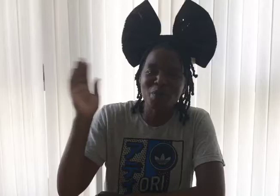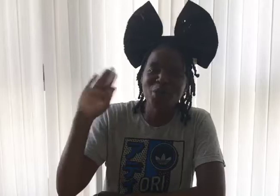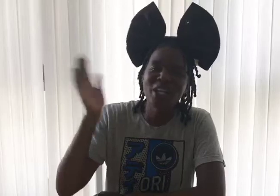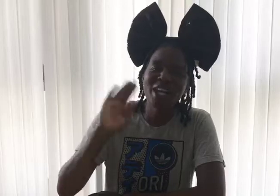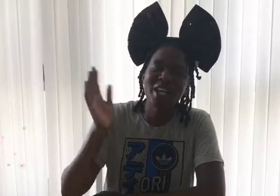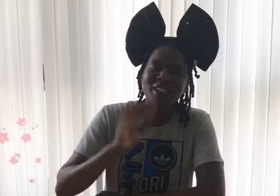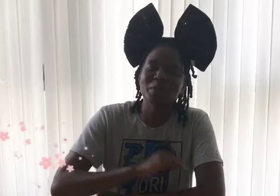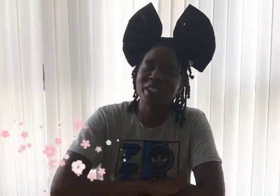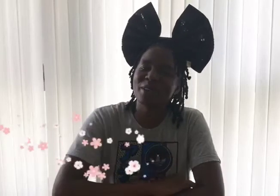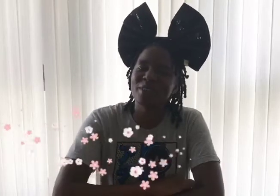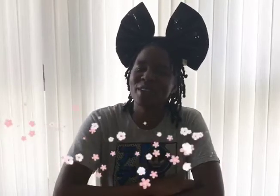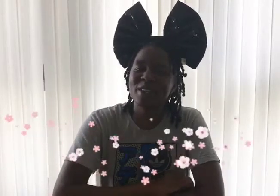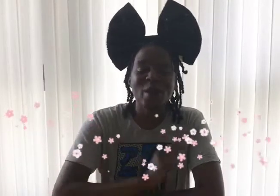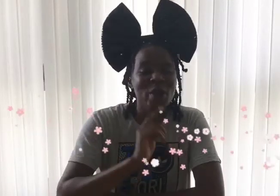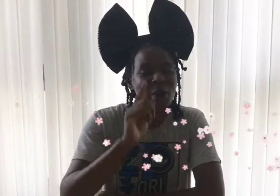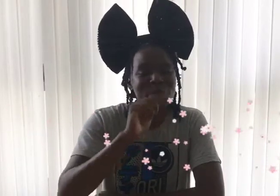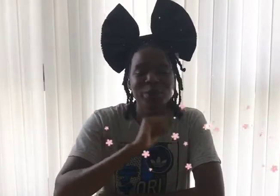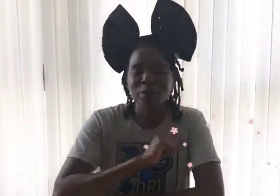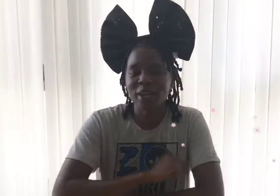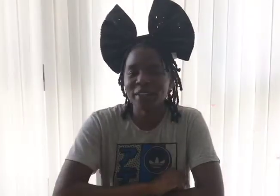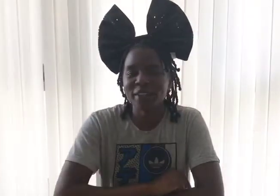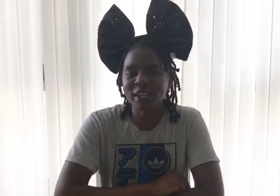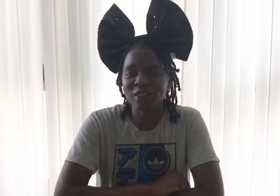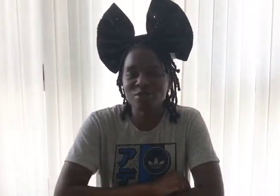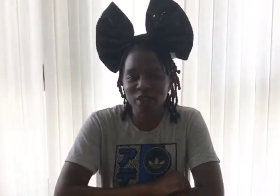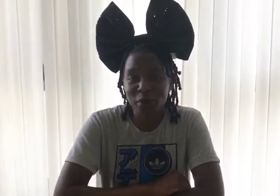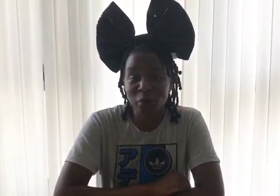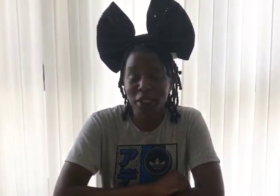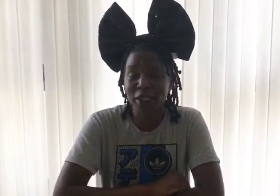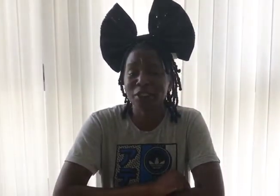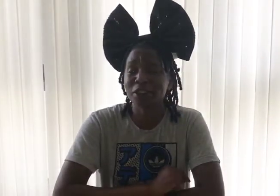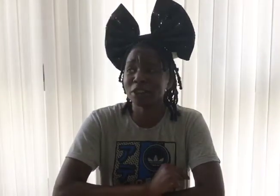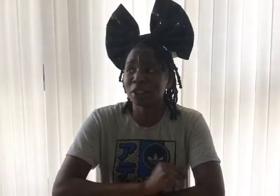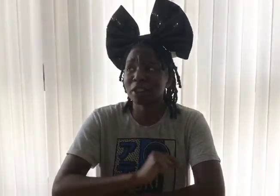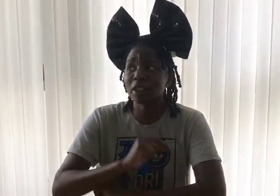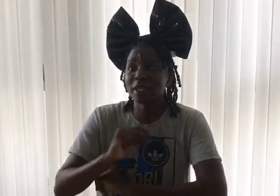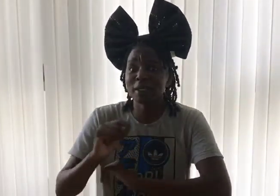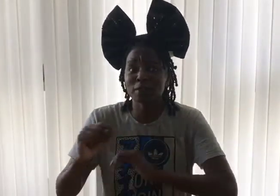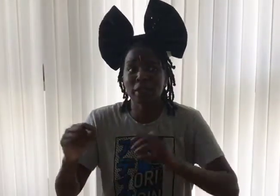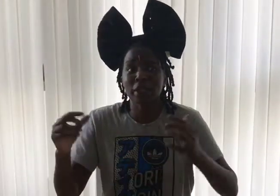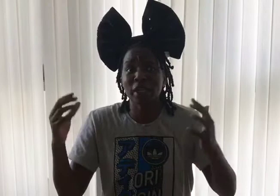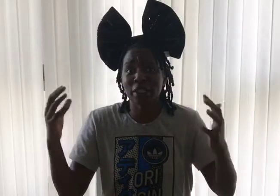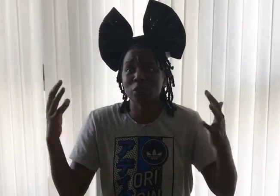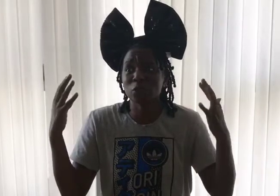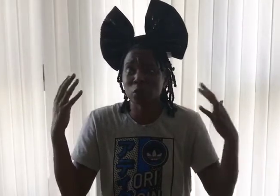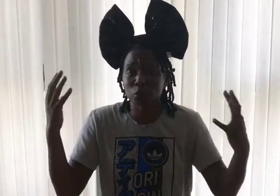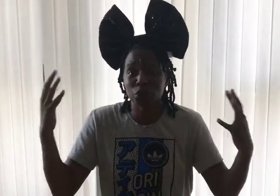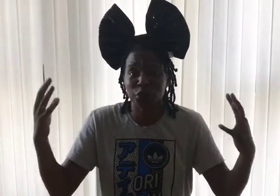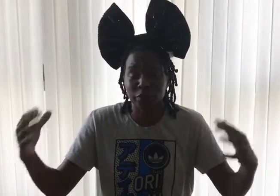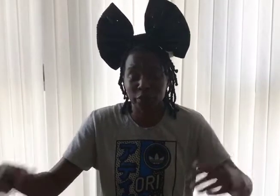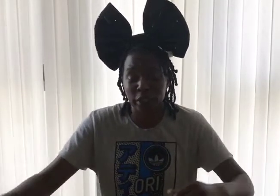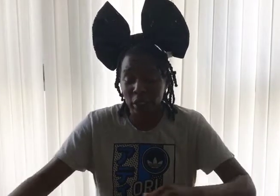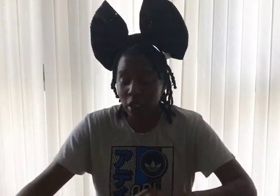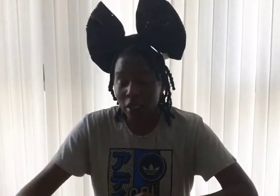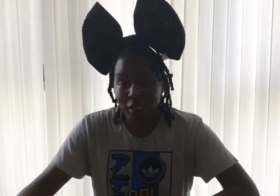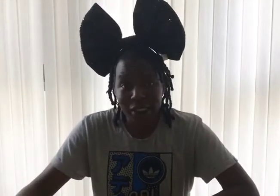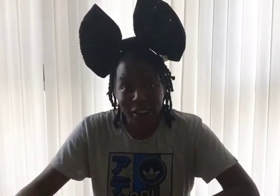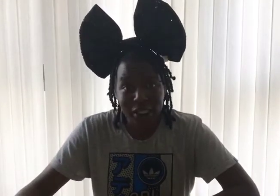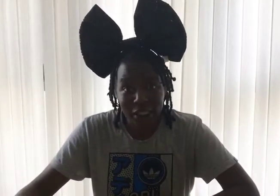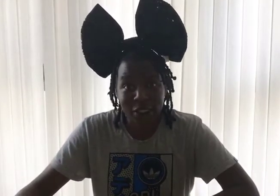Morning guys, Miss F here. Hope you are having a great week. It certainly has been a scorcher of a week. It is